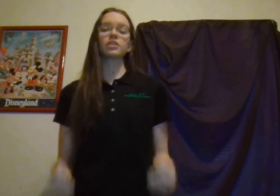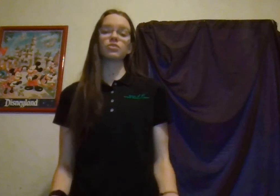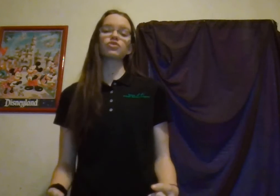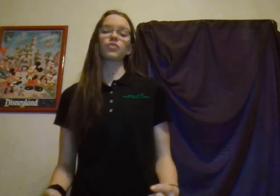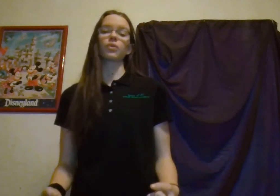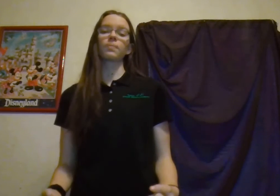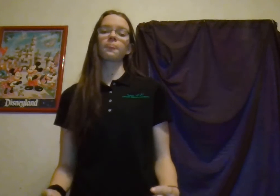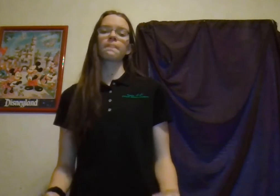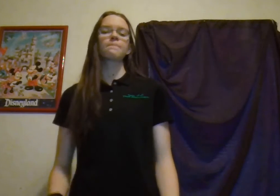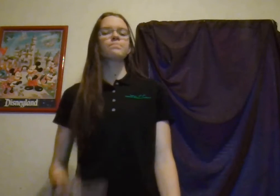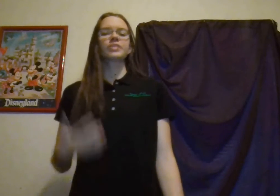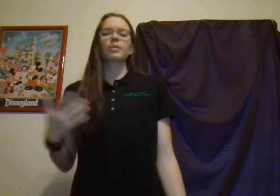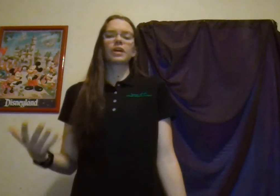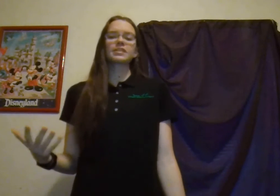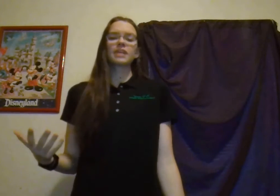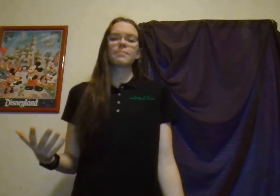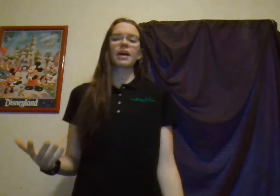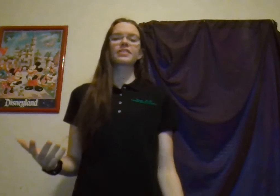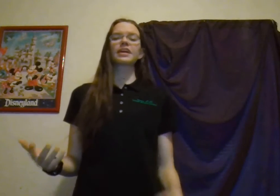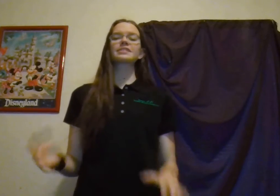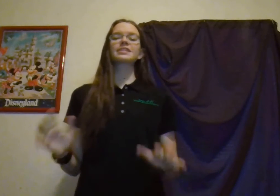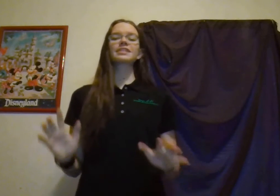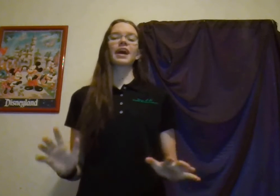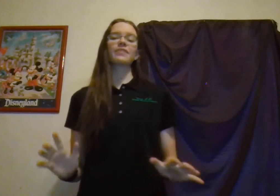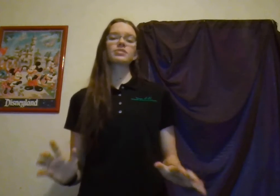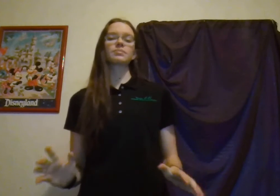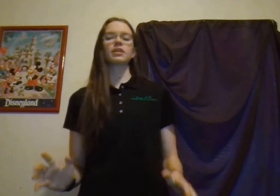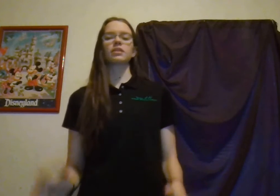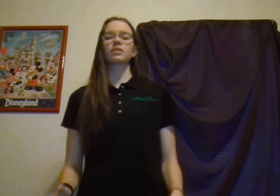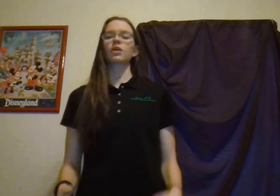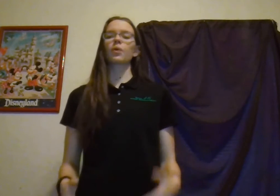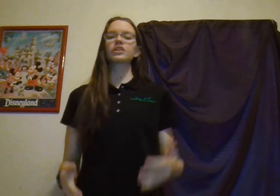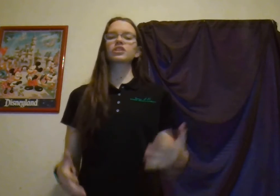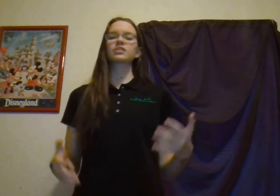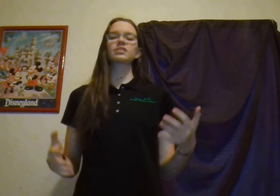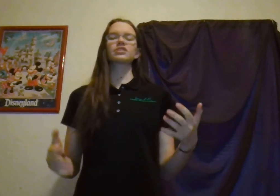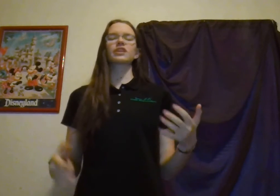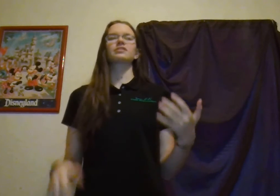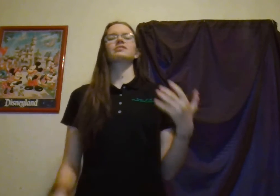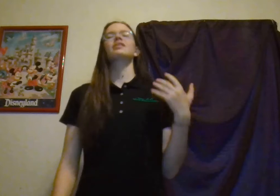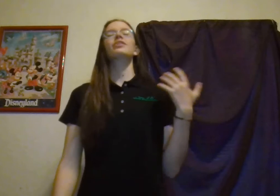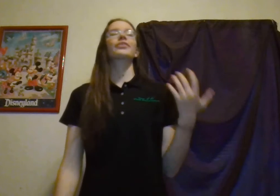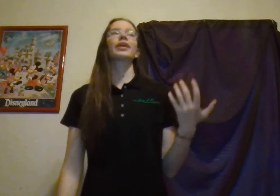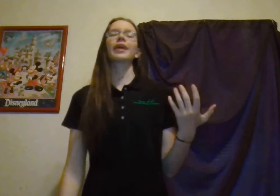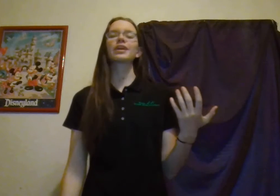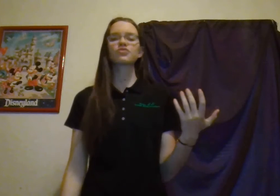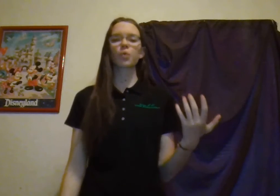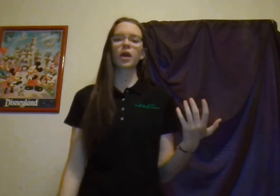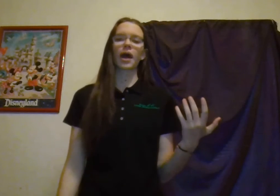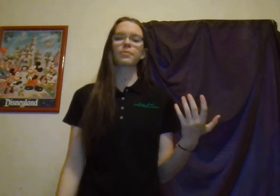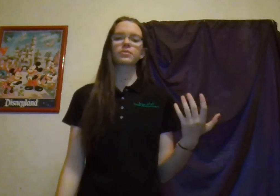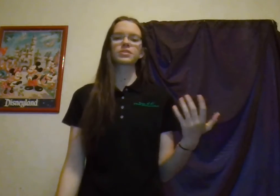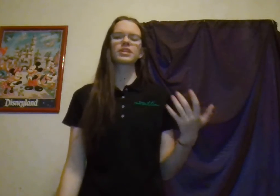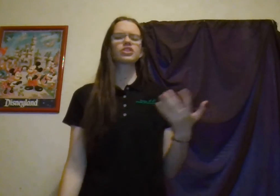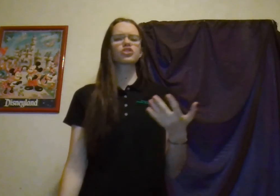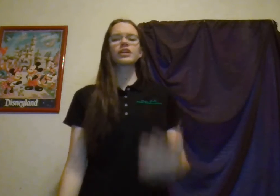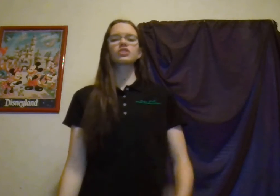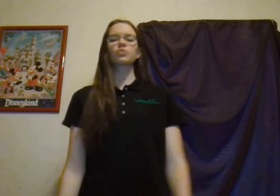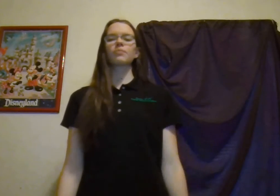useful. Now when I say math, that doesn't have to mean equations such as Greg has four apples. His train is 12